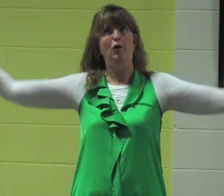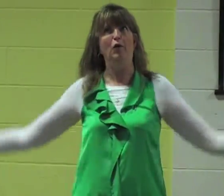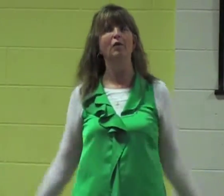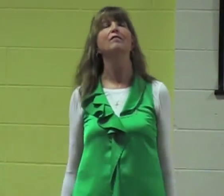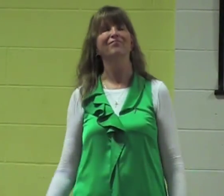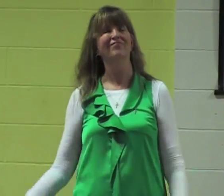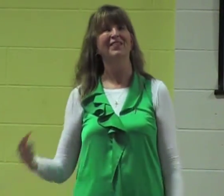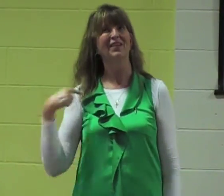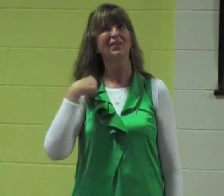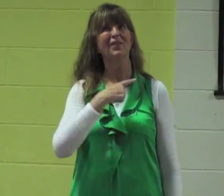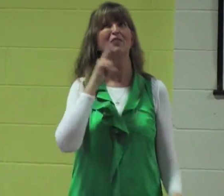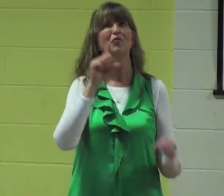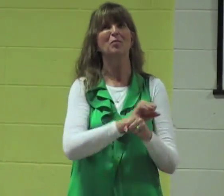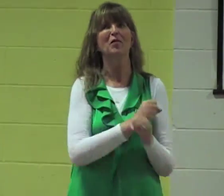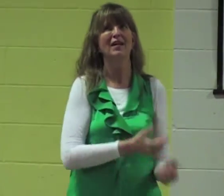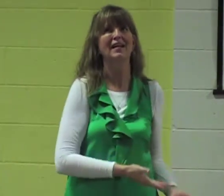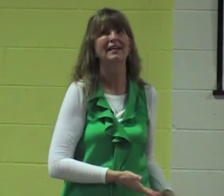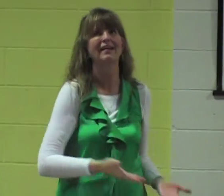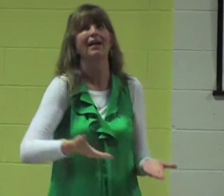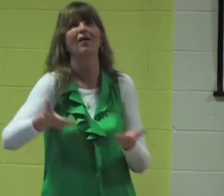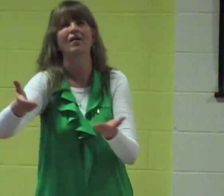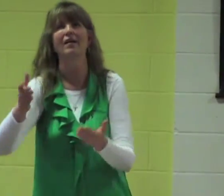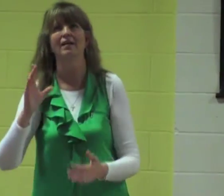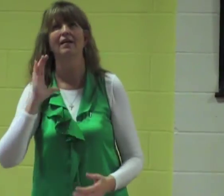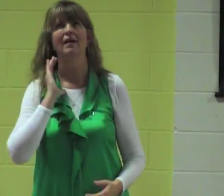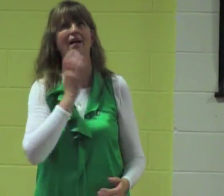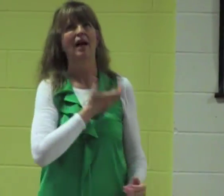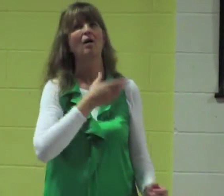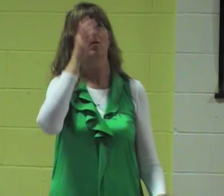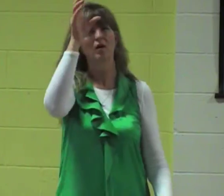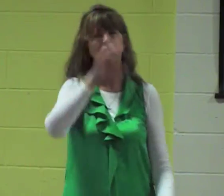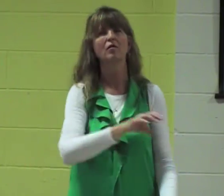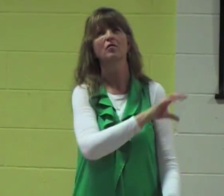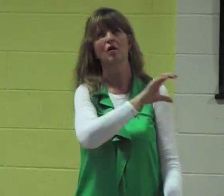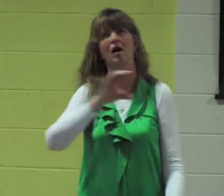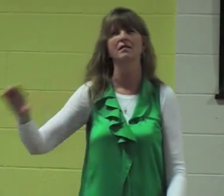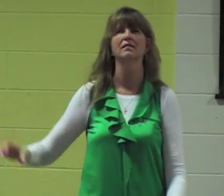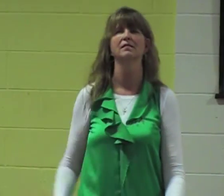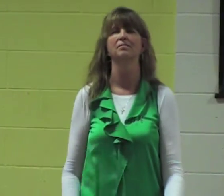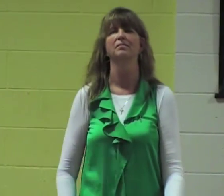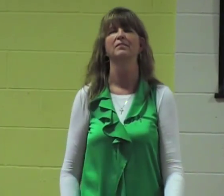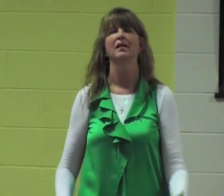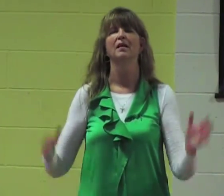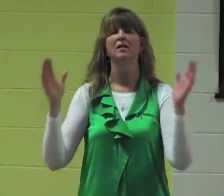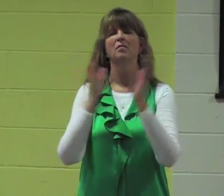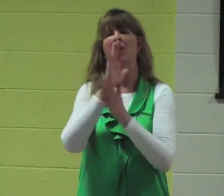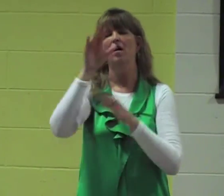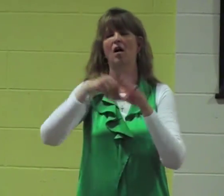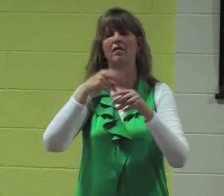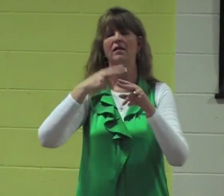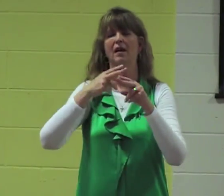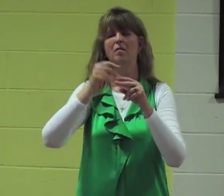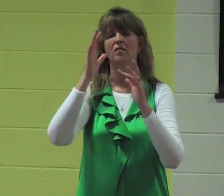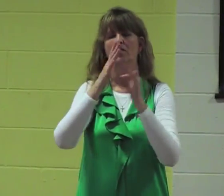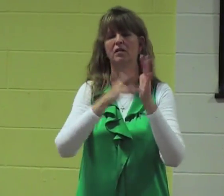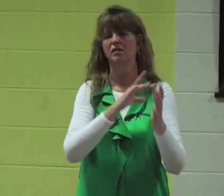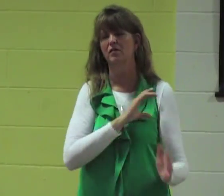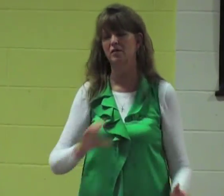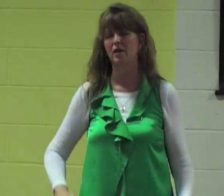that those who see us that we will be able to share the gospel clearly to them the gospel of the cross we pray